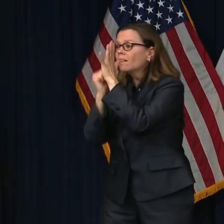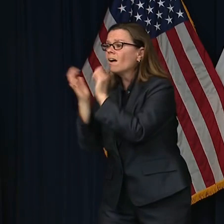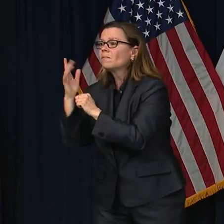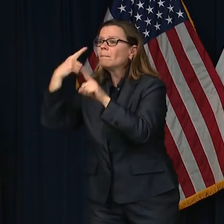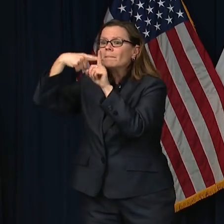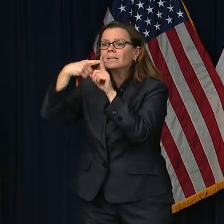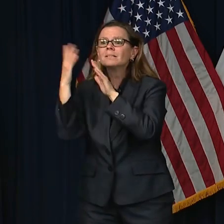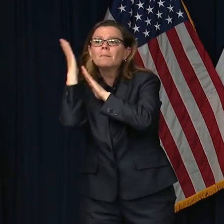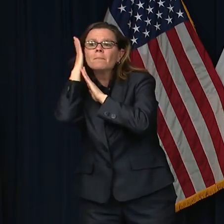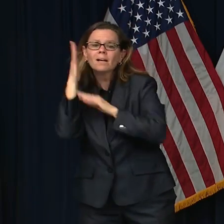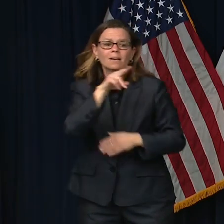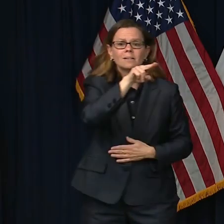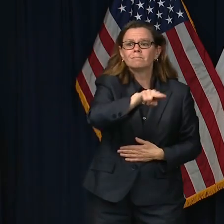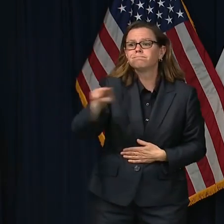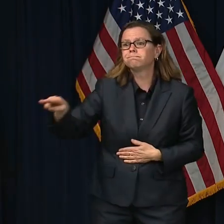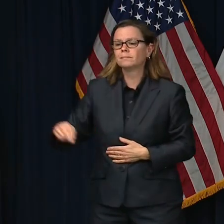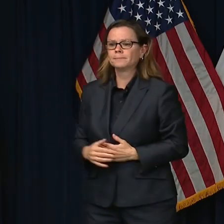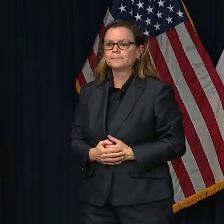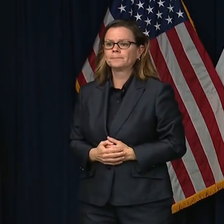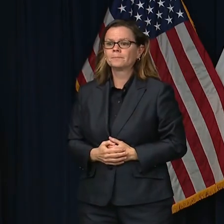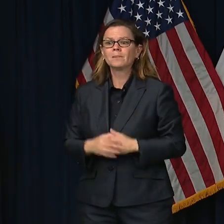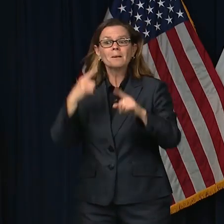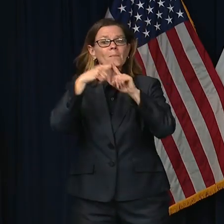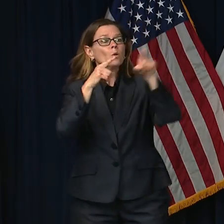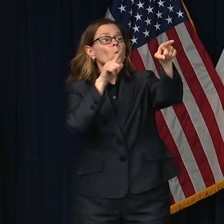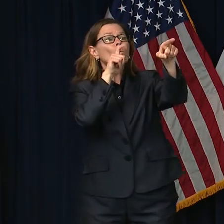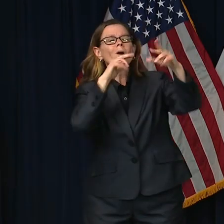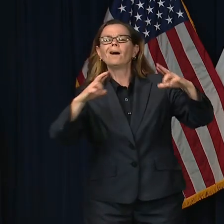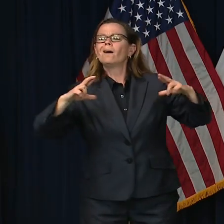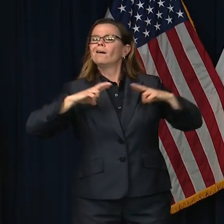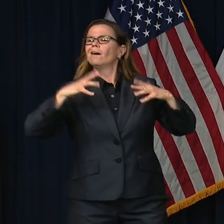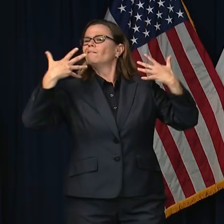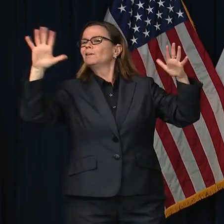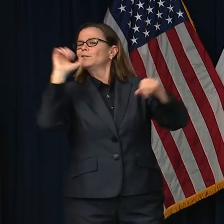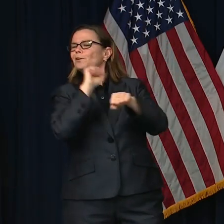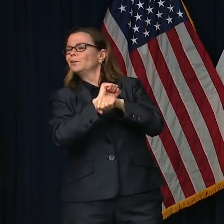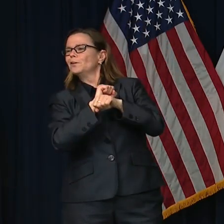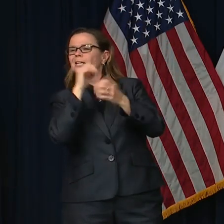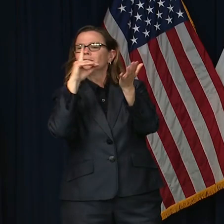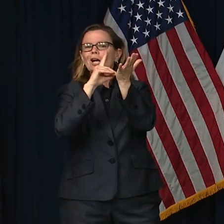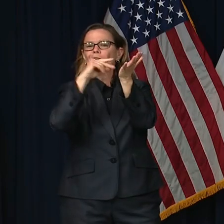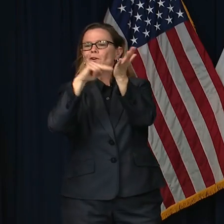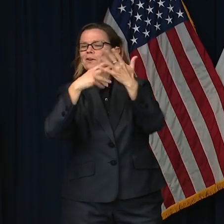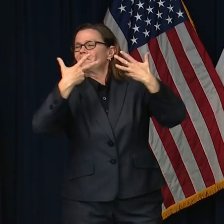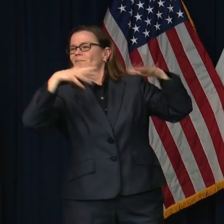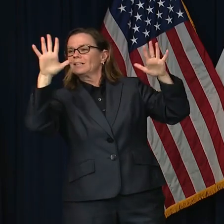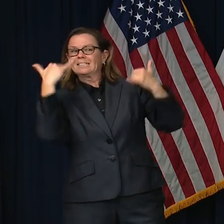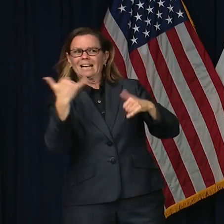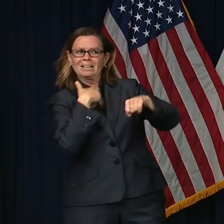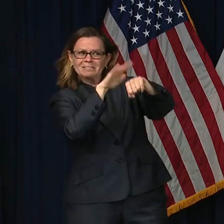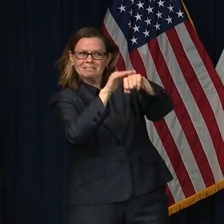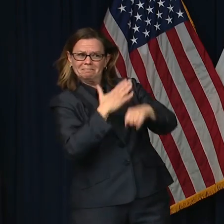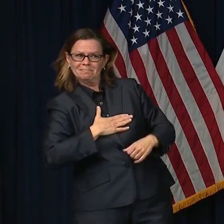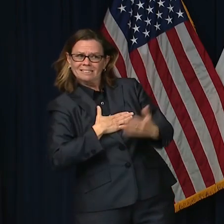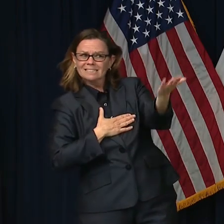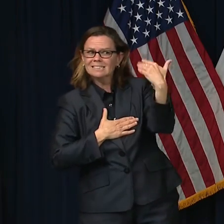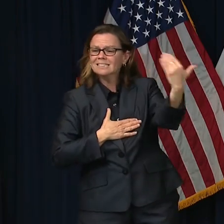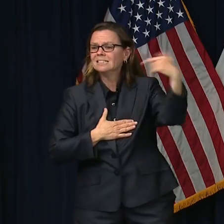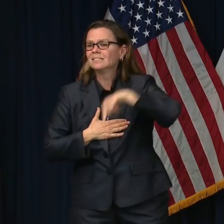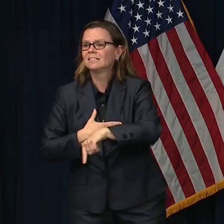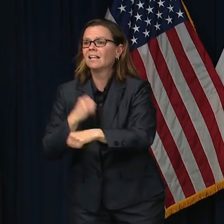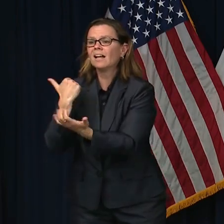workers back into service, launching work at alternate care facilities around the state,